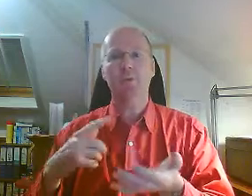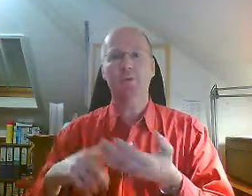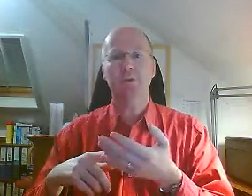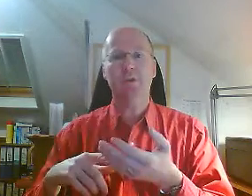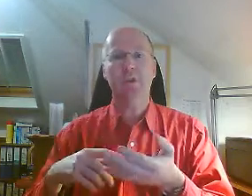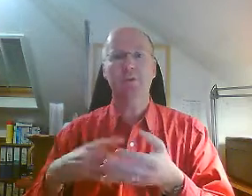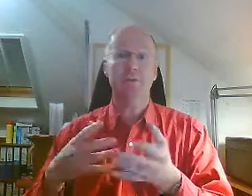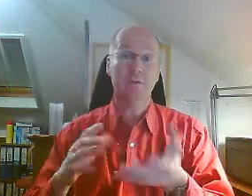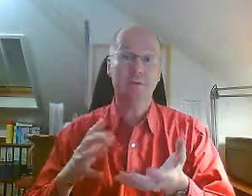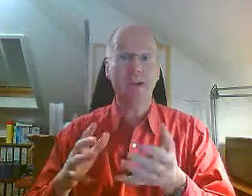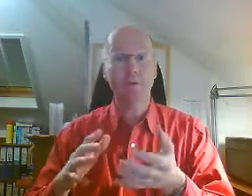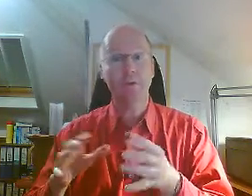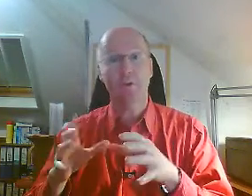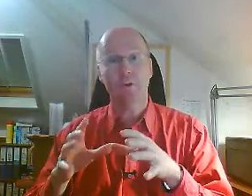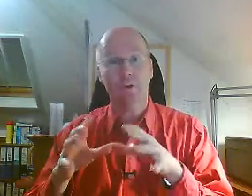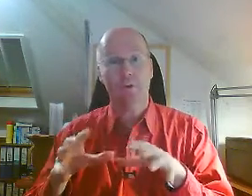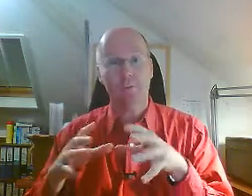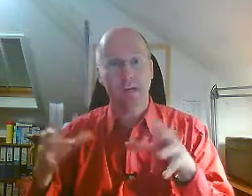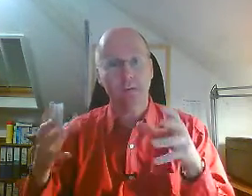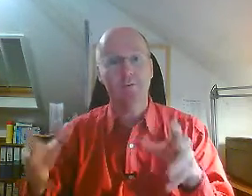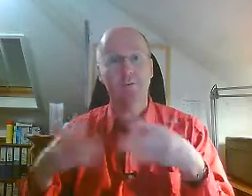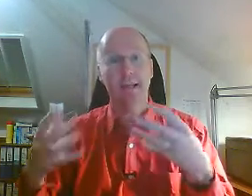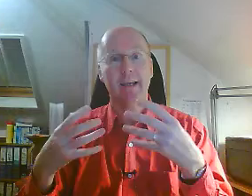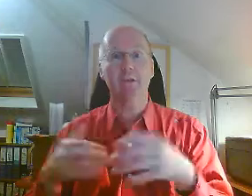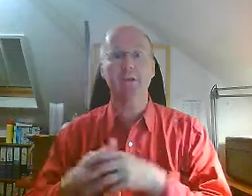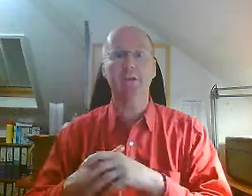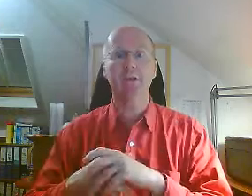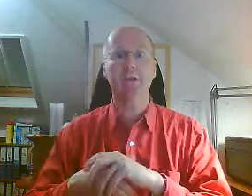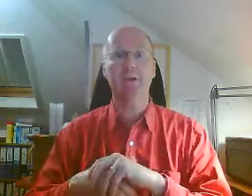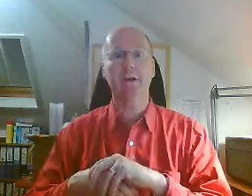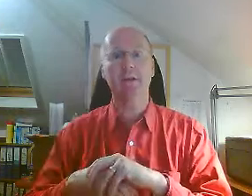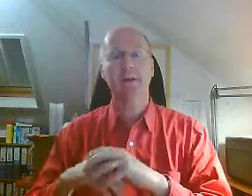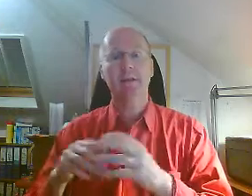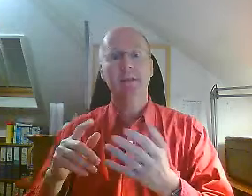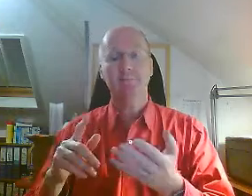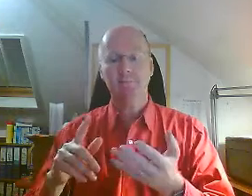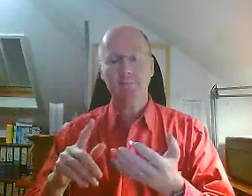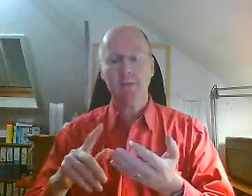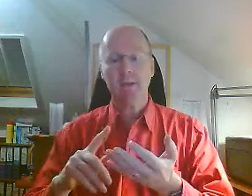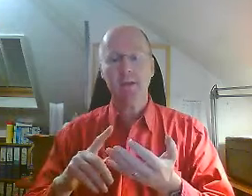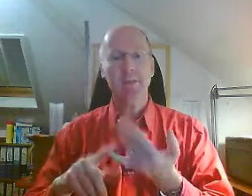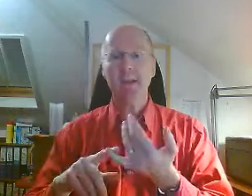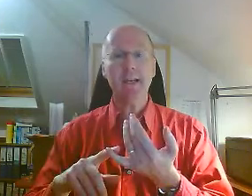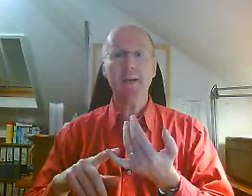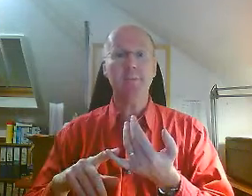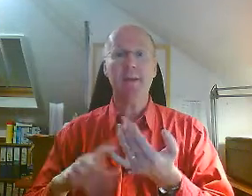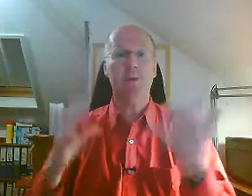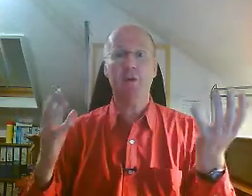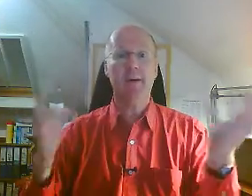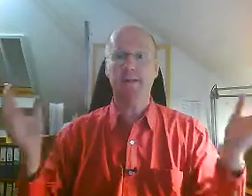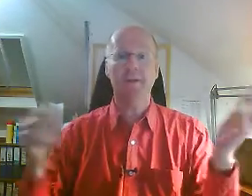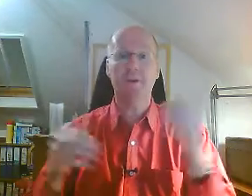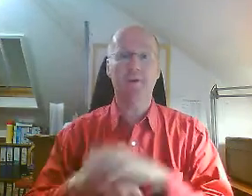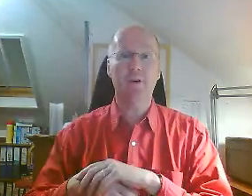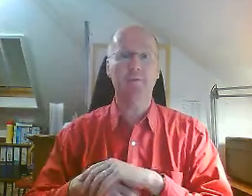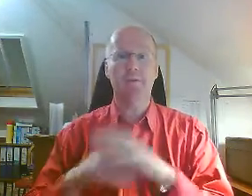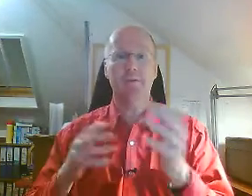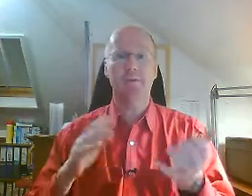posts and things, which is valuable but not kind of bringing your business straight away. And then admin, overheads and stuff that, you know,